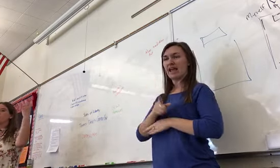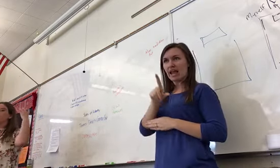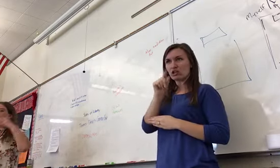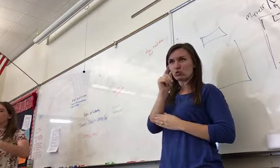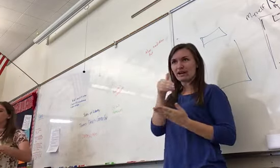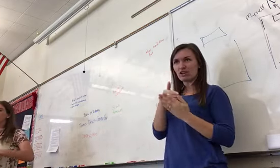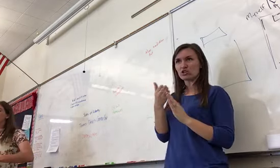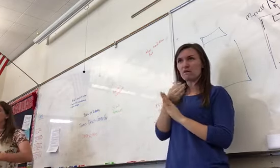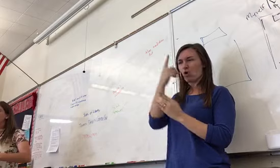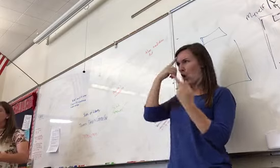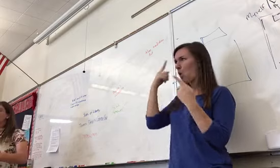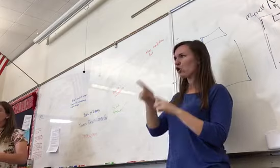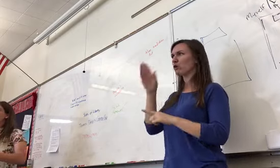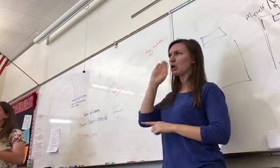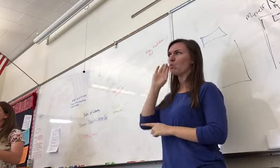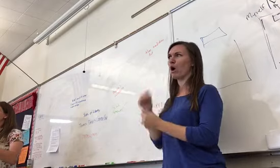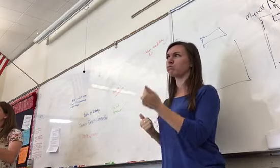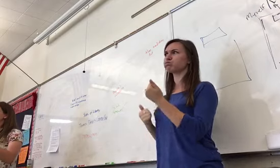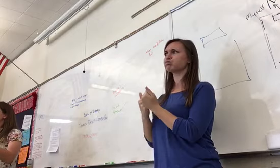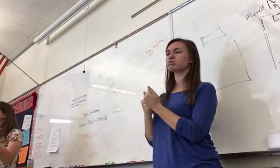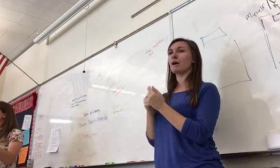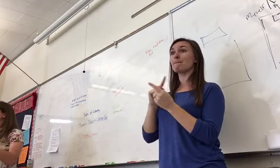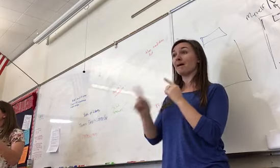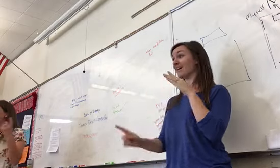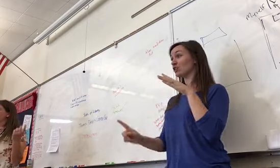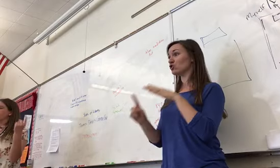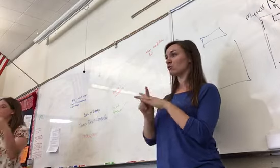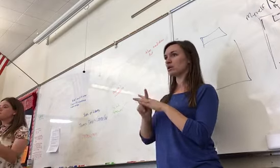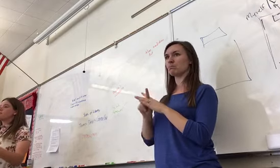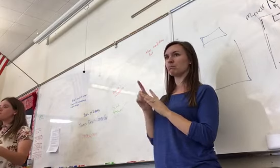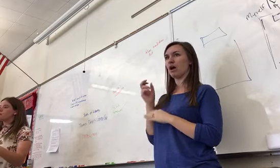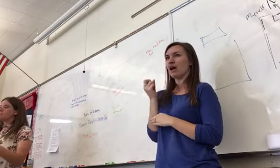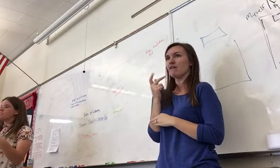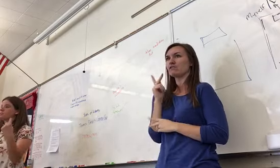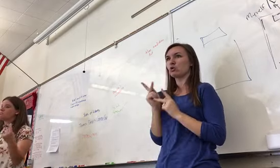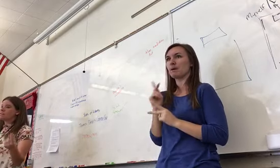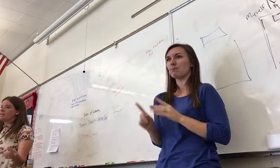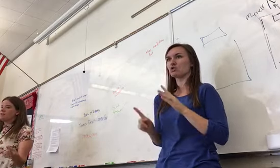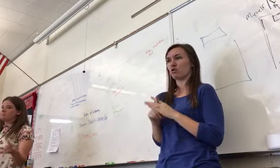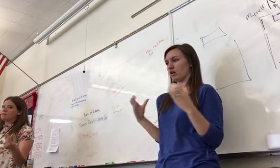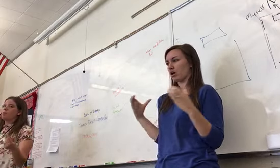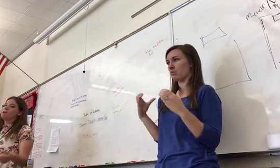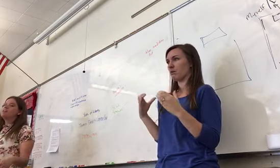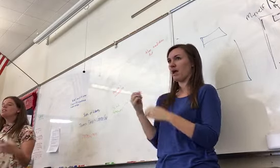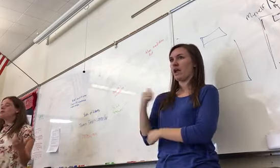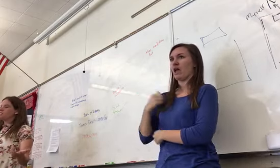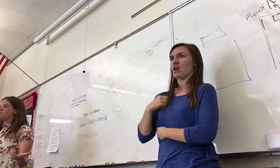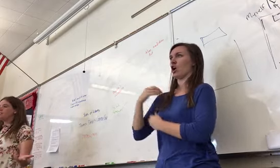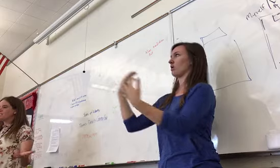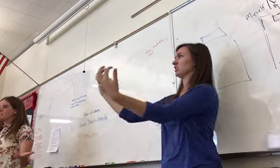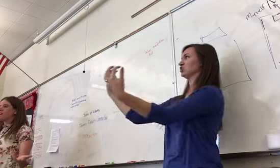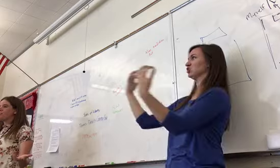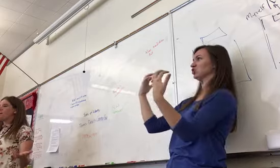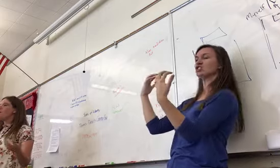to about 10 people. And then, remember, they get surrounded, and everyone kills everybody. And it's kind of, well, depending on if you think it's sad or not.